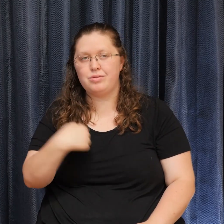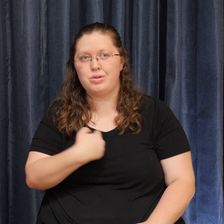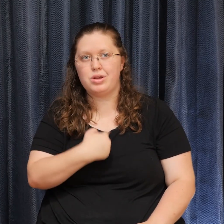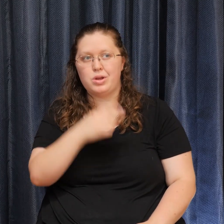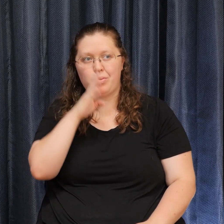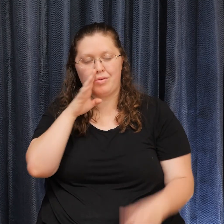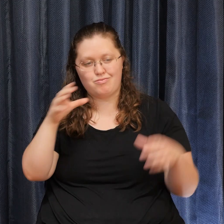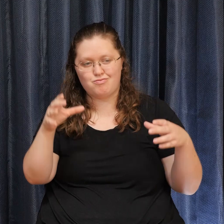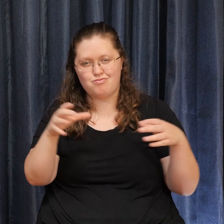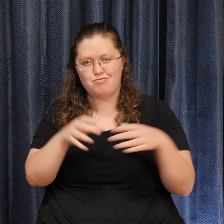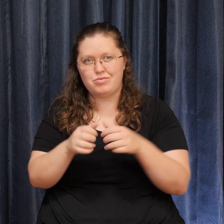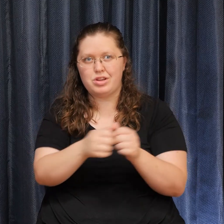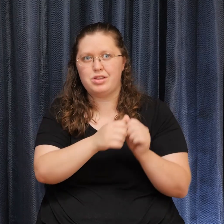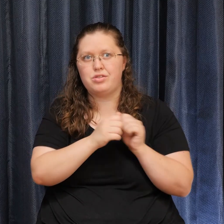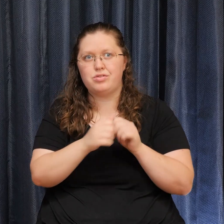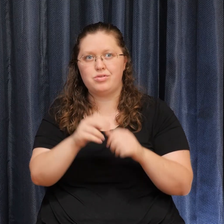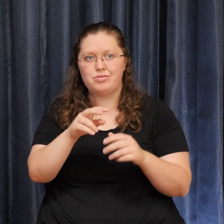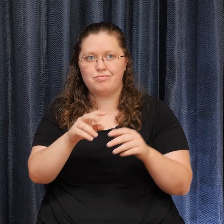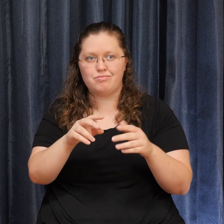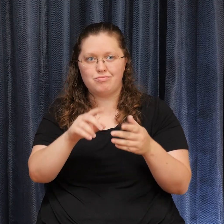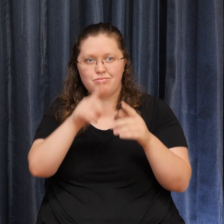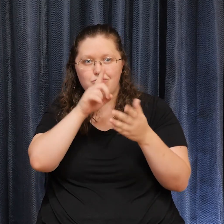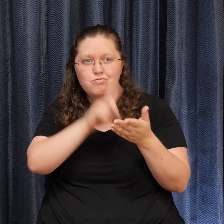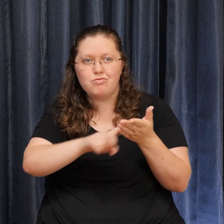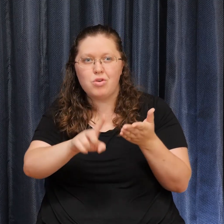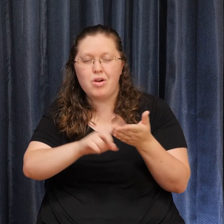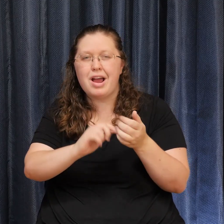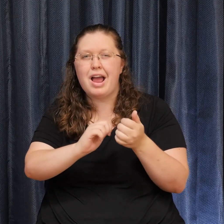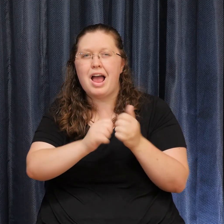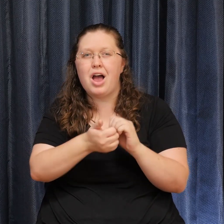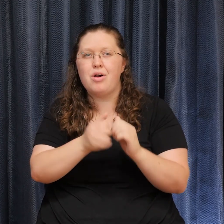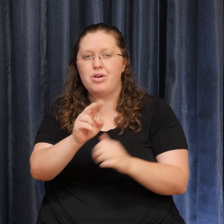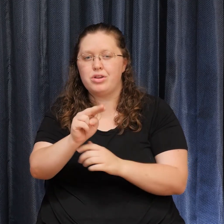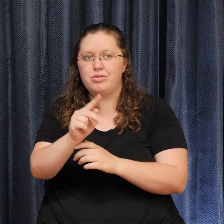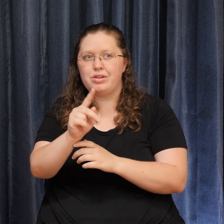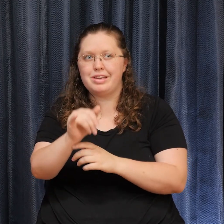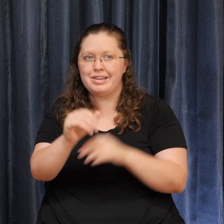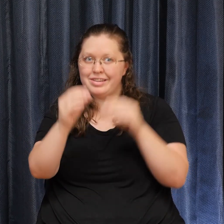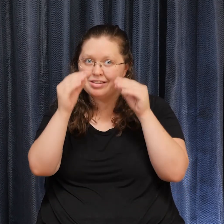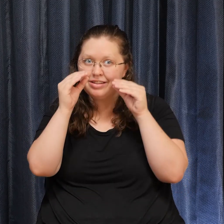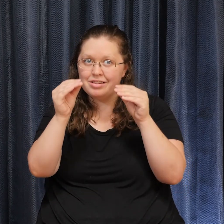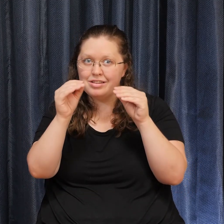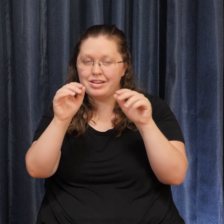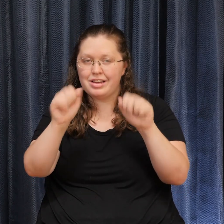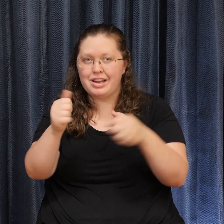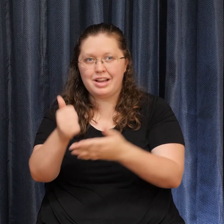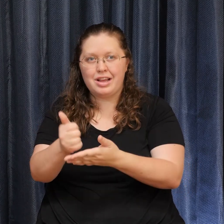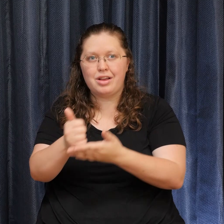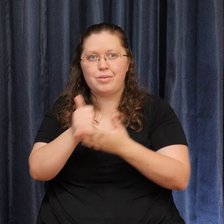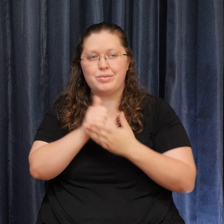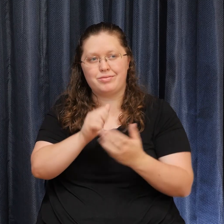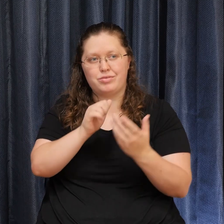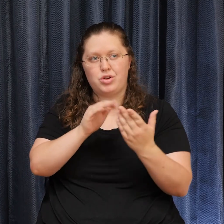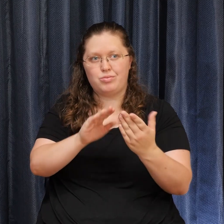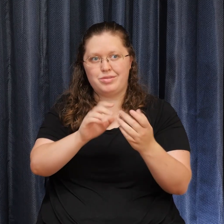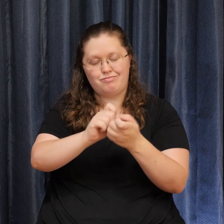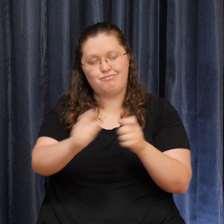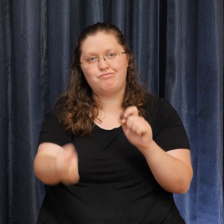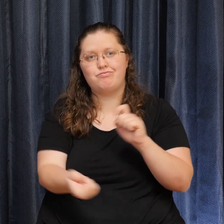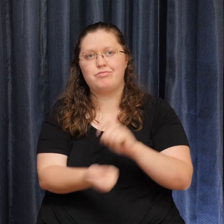help us during this time of rapid change. You will need to register in order to receive the Zoom link, and this is just